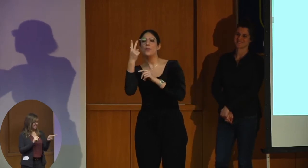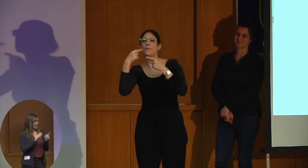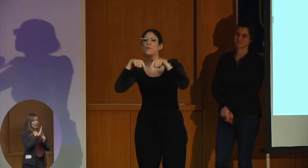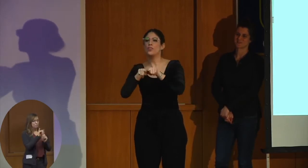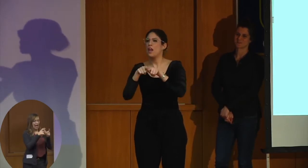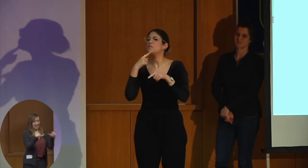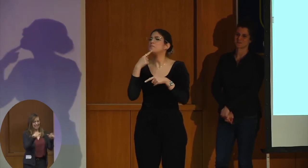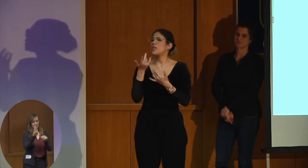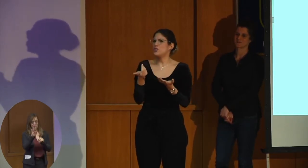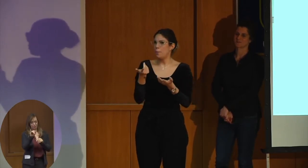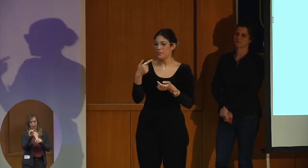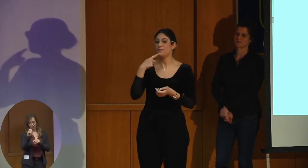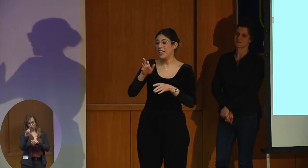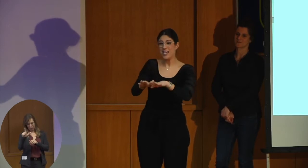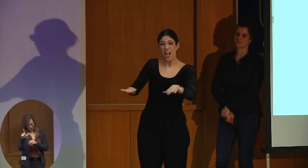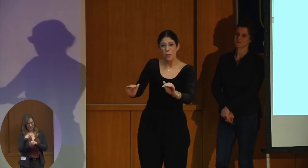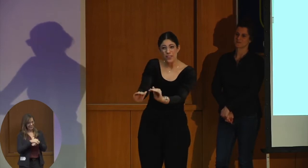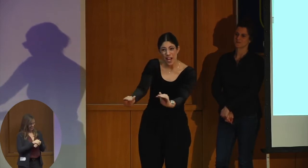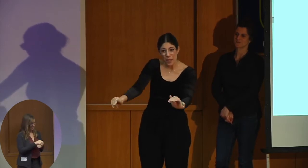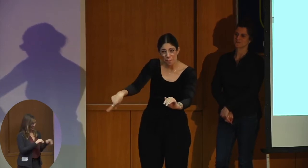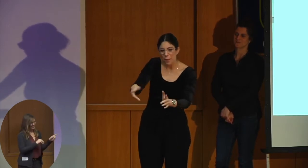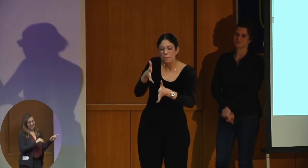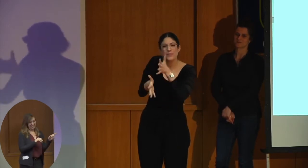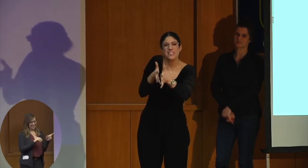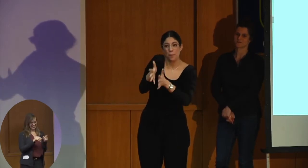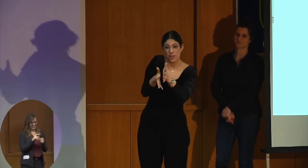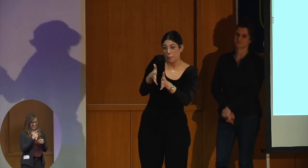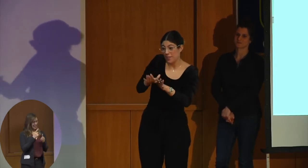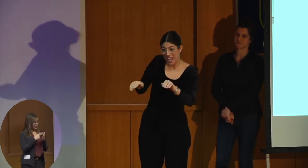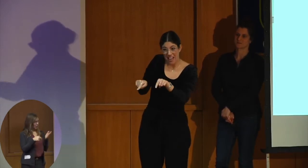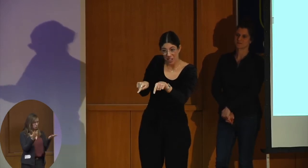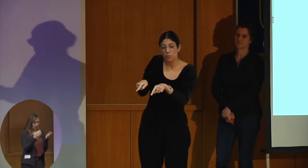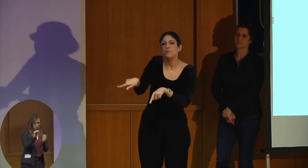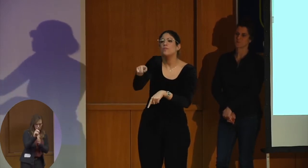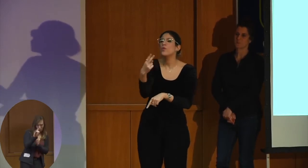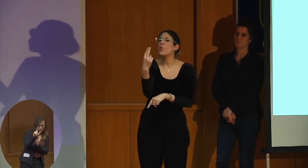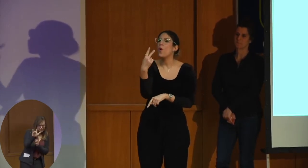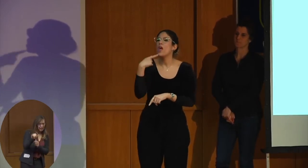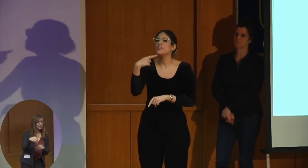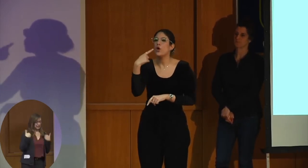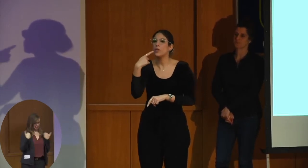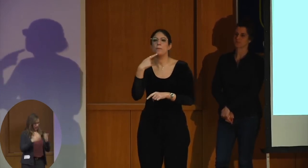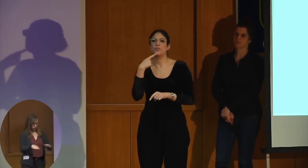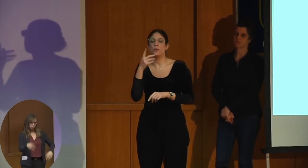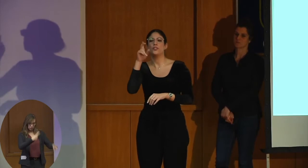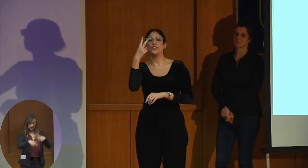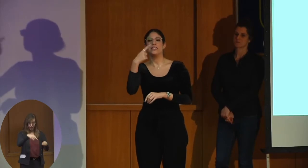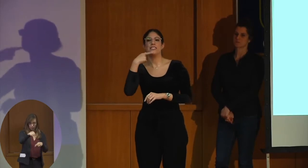bimodal. Two modalities. Now, I want to tell you, what are modalities? Young children are signing. They're bilingual